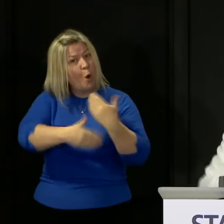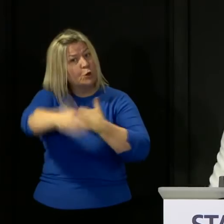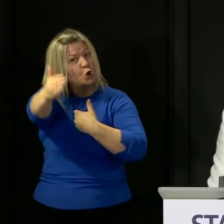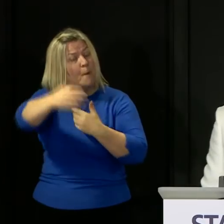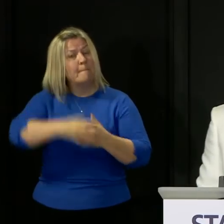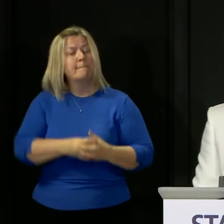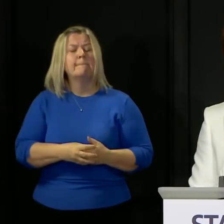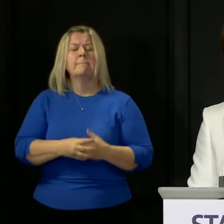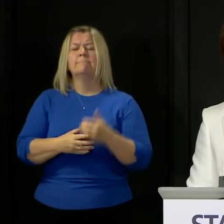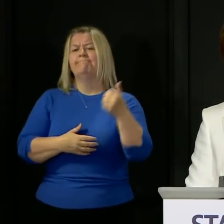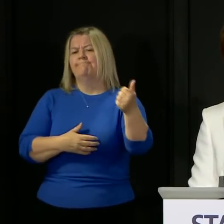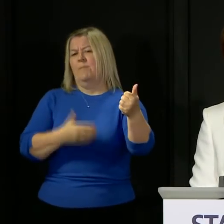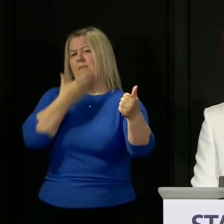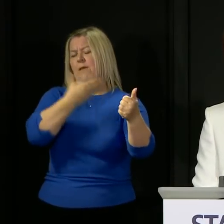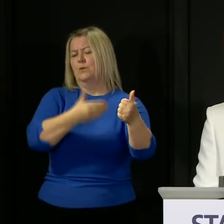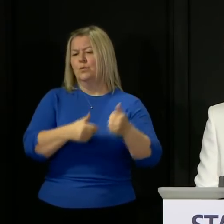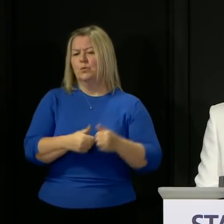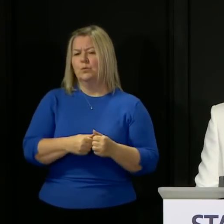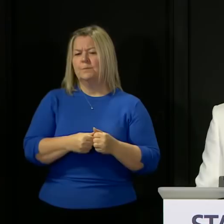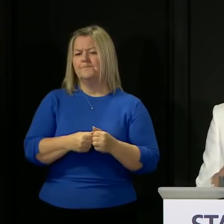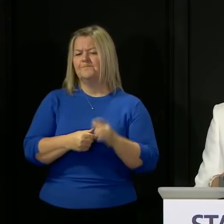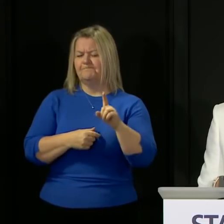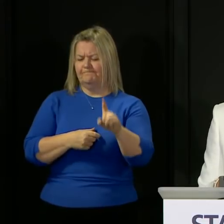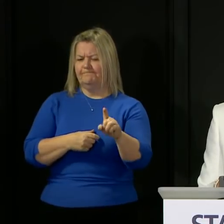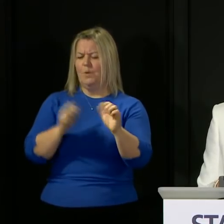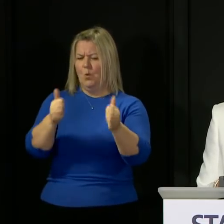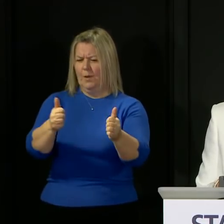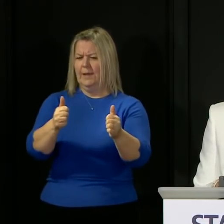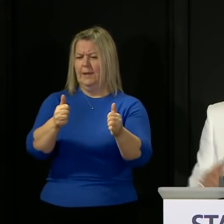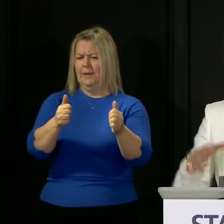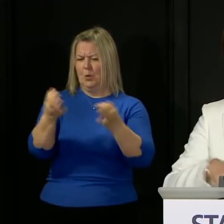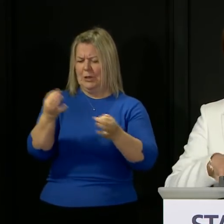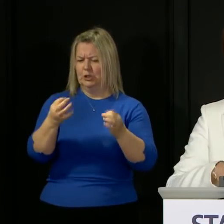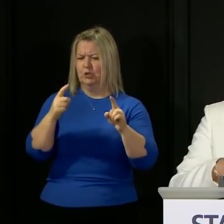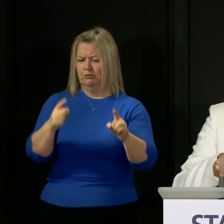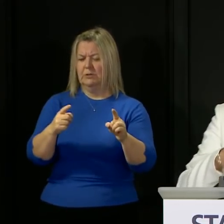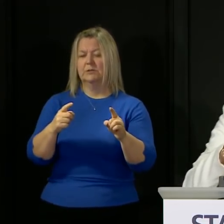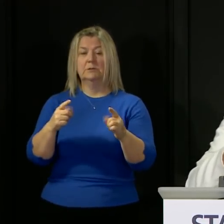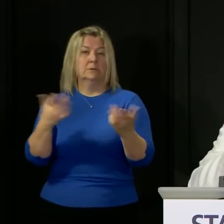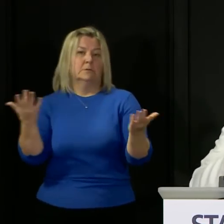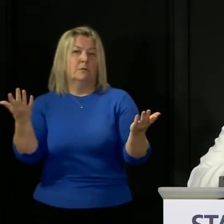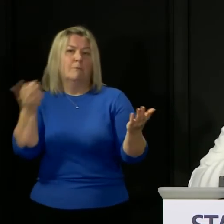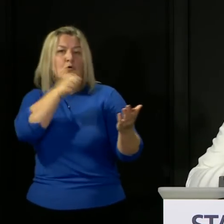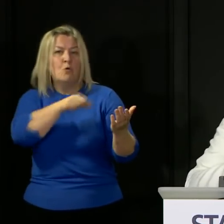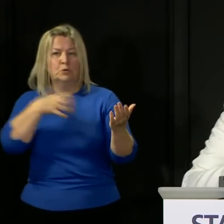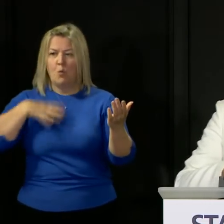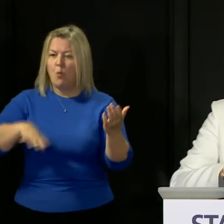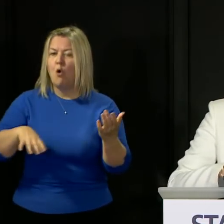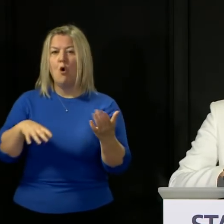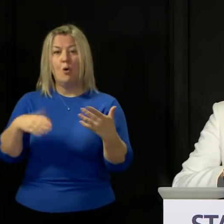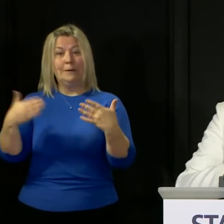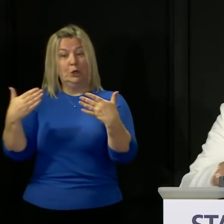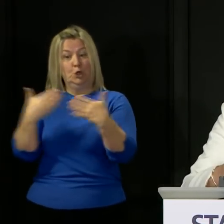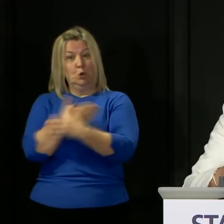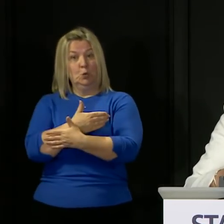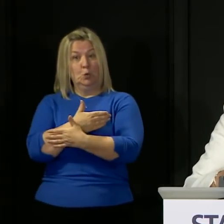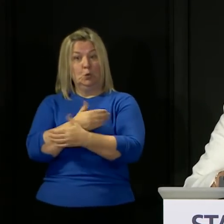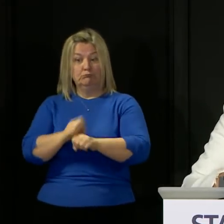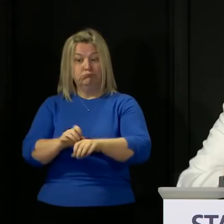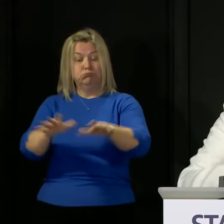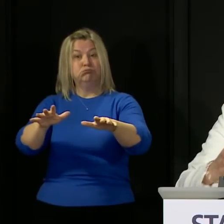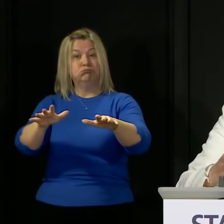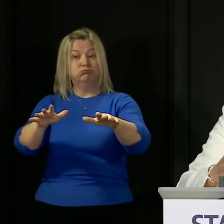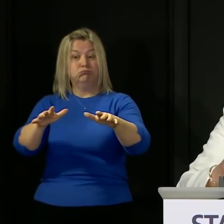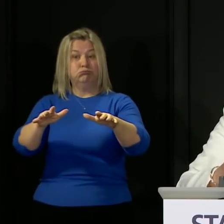Okay, thanks, Lisa. Just to take these questions one by one, we want to get the number of new cases in the community as low as